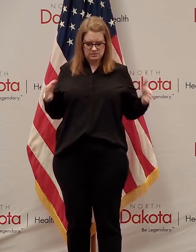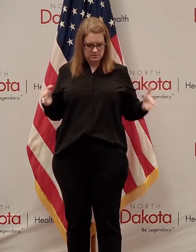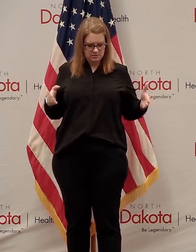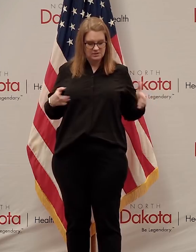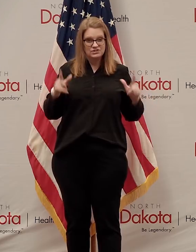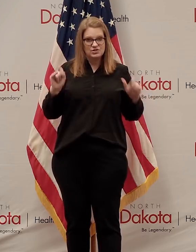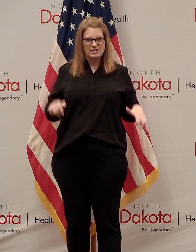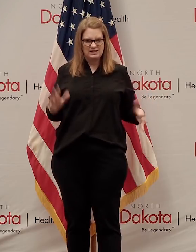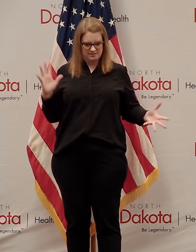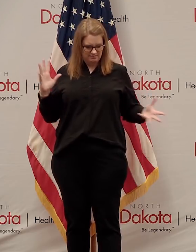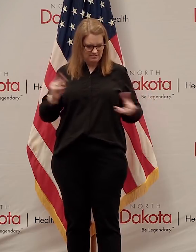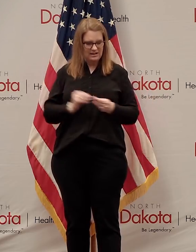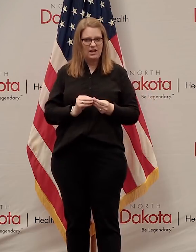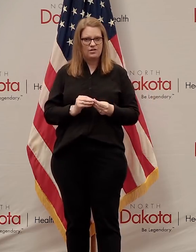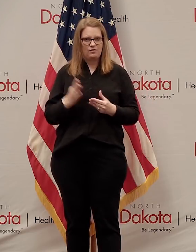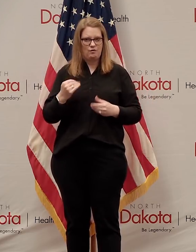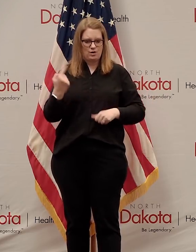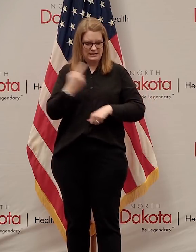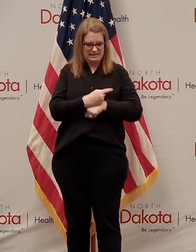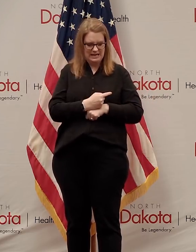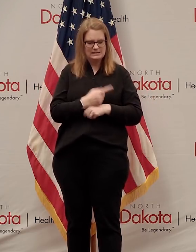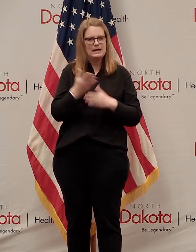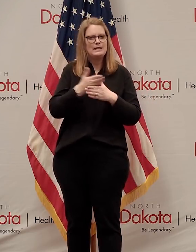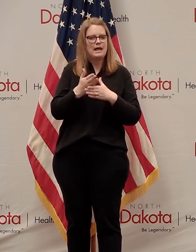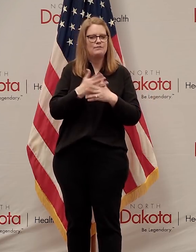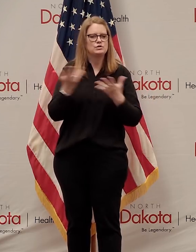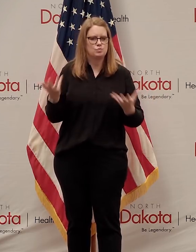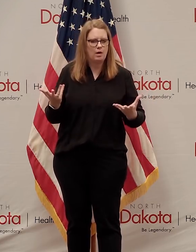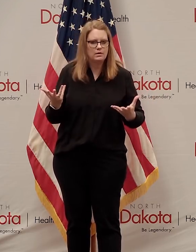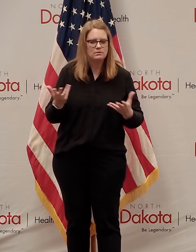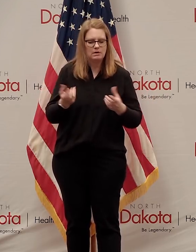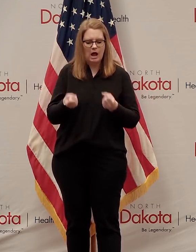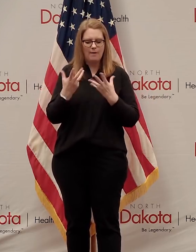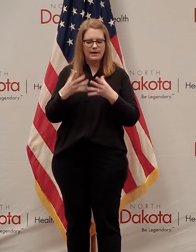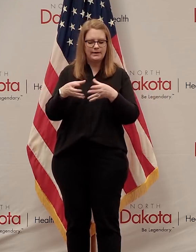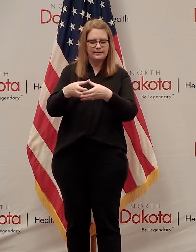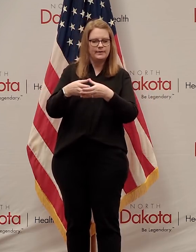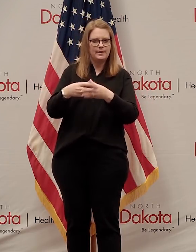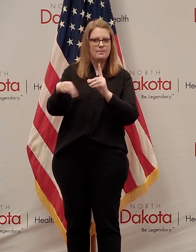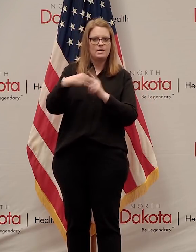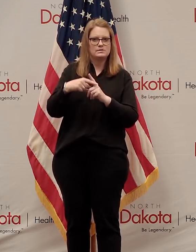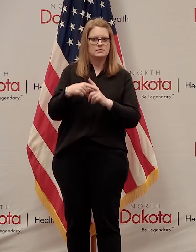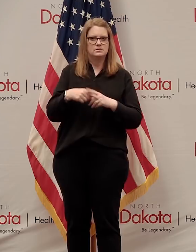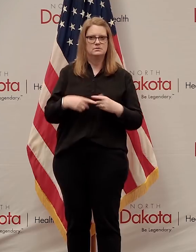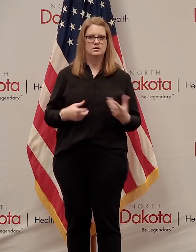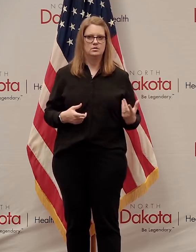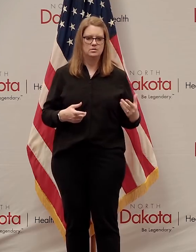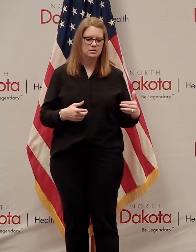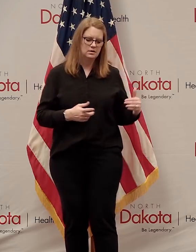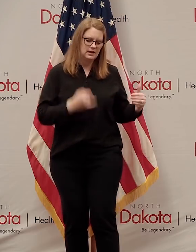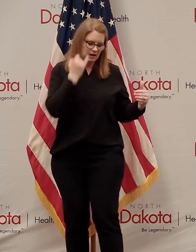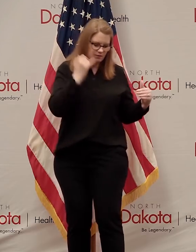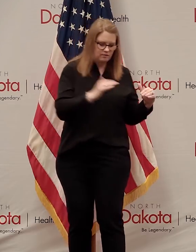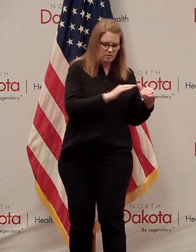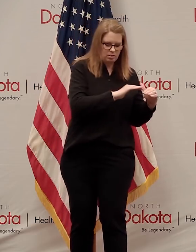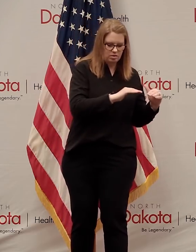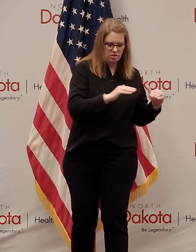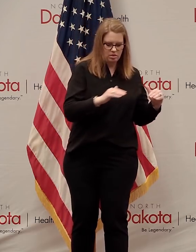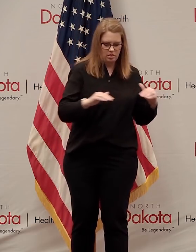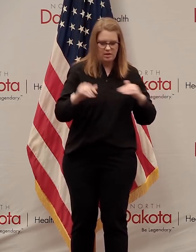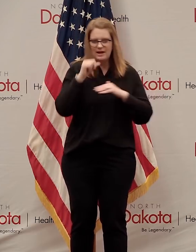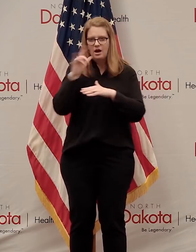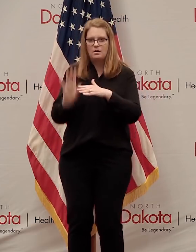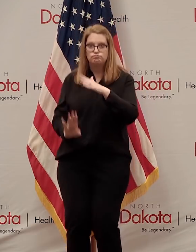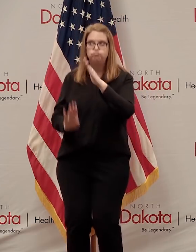positives. I mean, so it's basically to say as long as we're not having a big uptick above, you our current trend line, we would